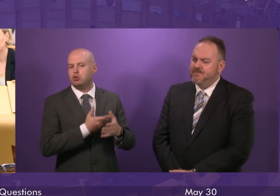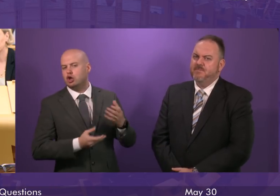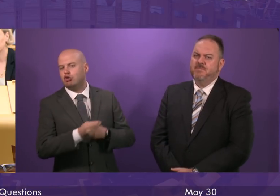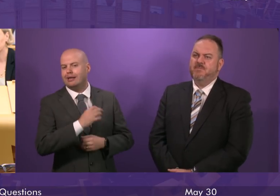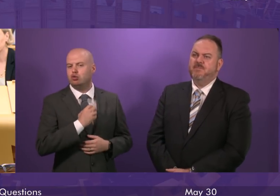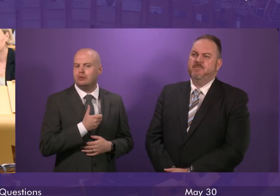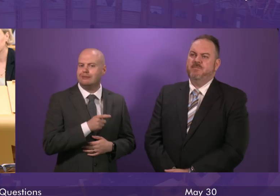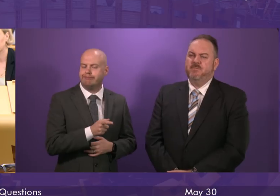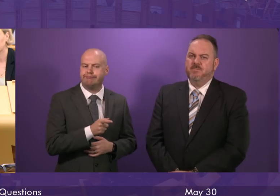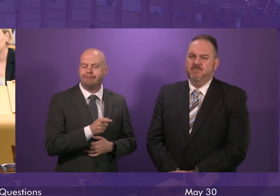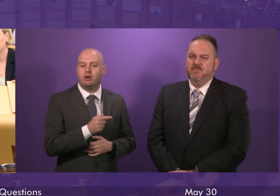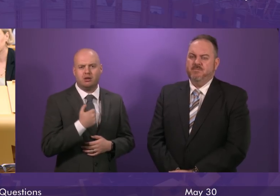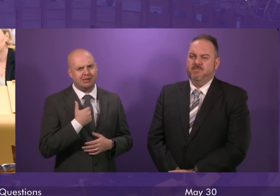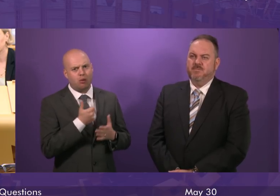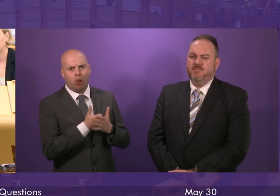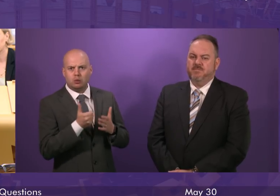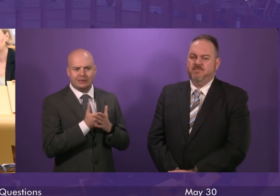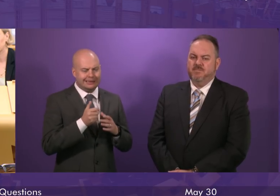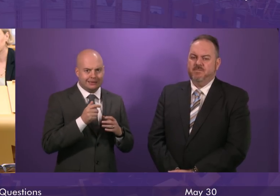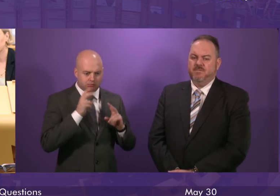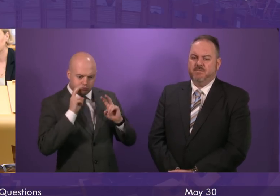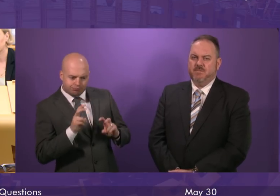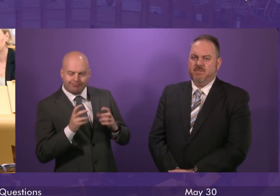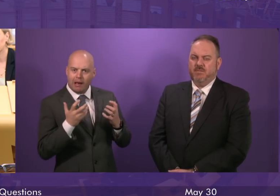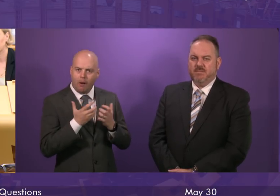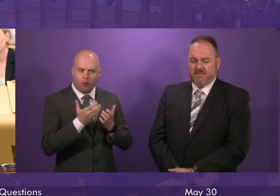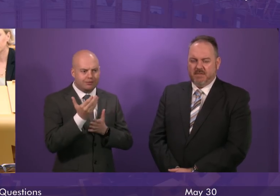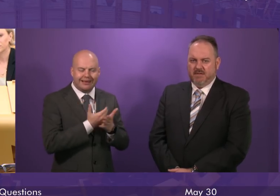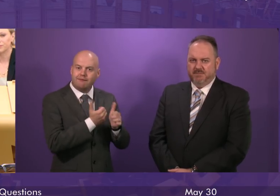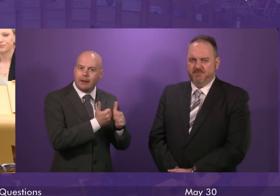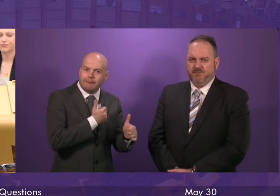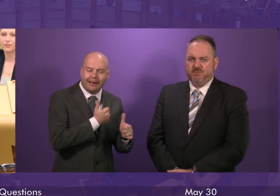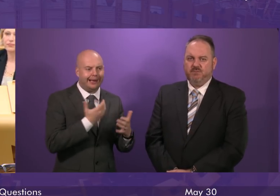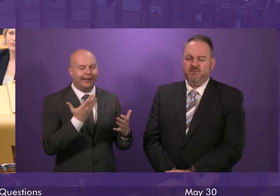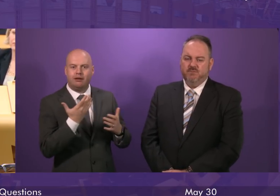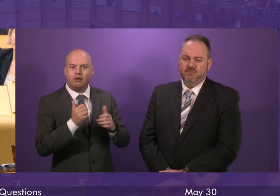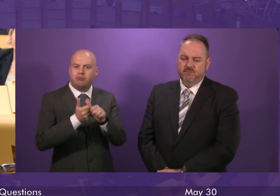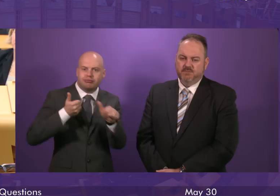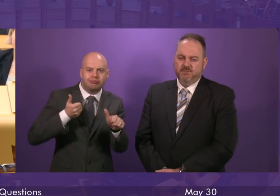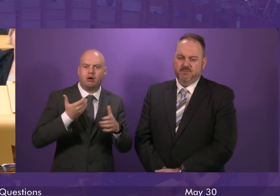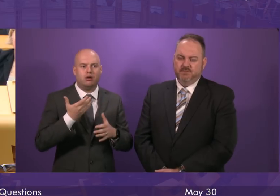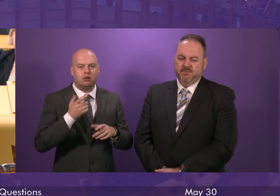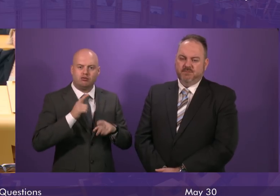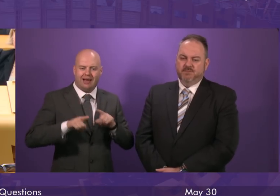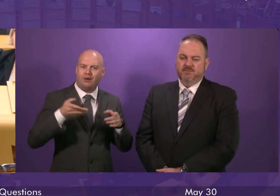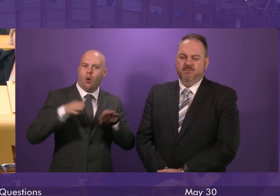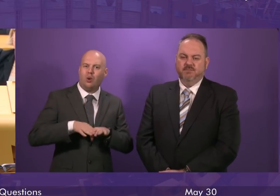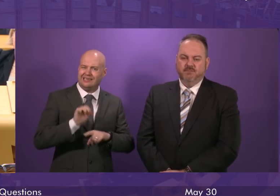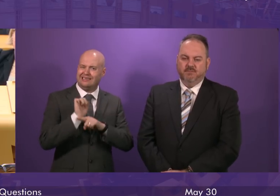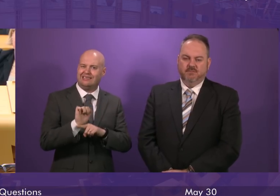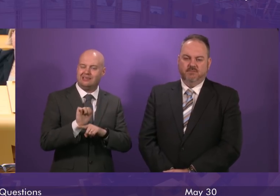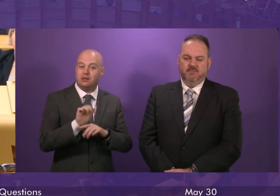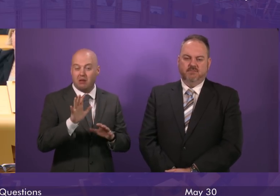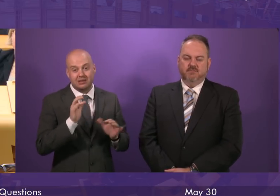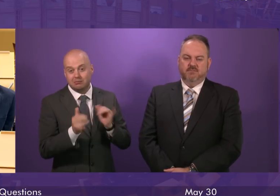opportunities to save companies, save plants, that are at risk of closure. But it will not always be possible for us to do